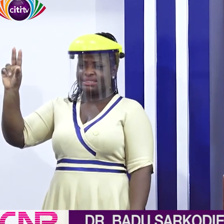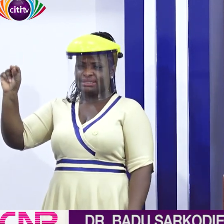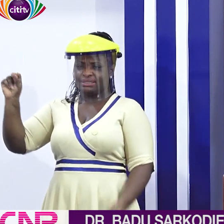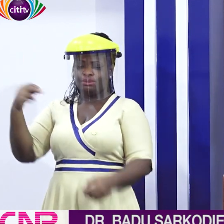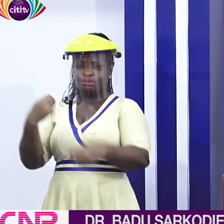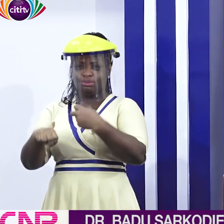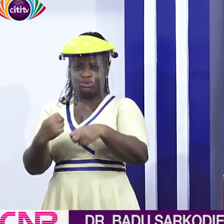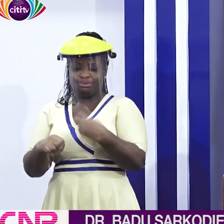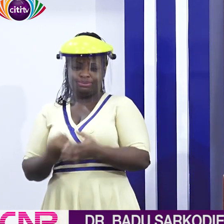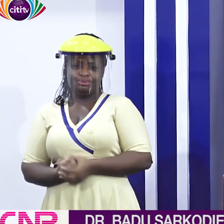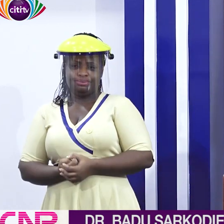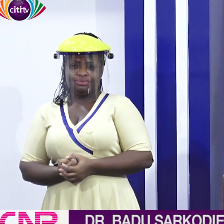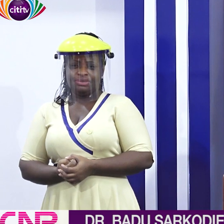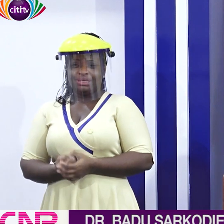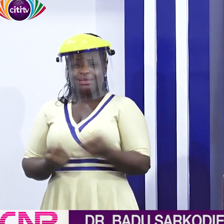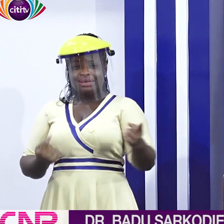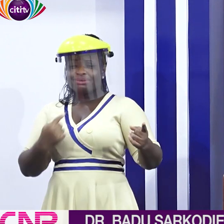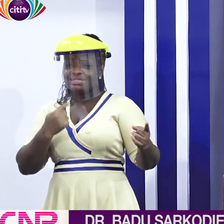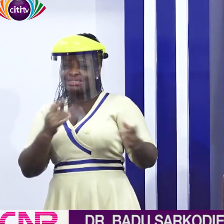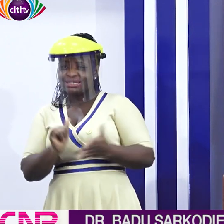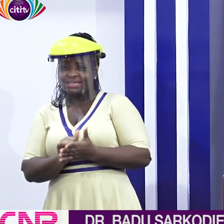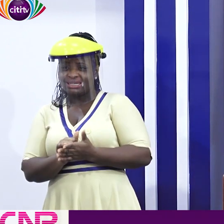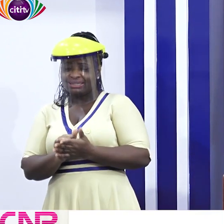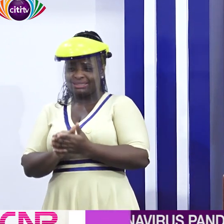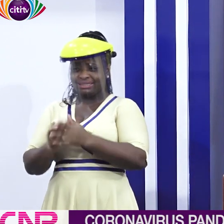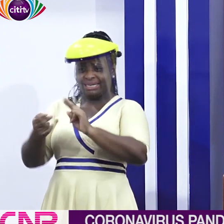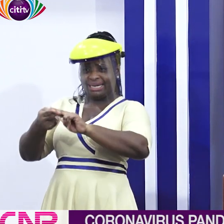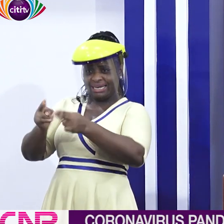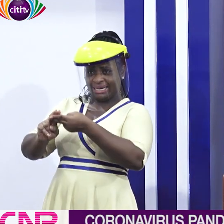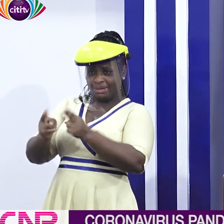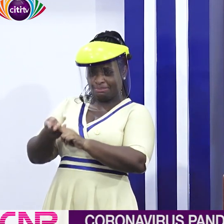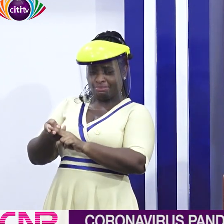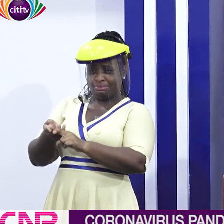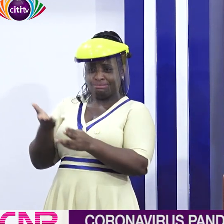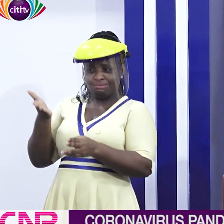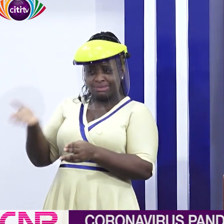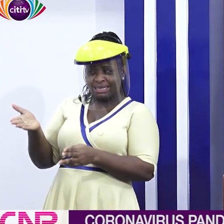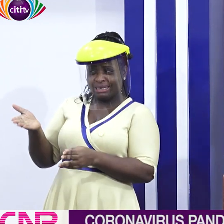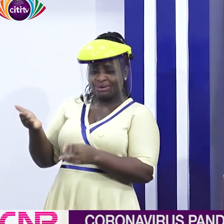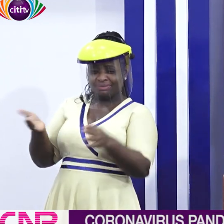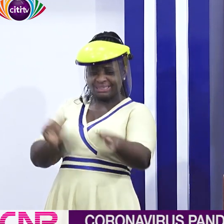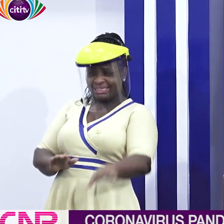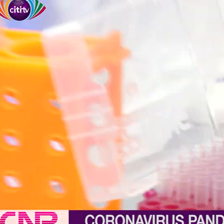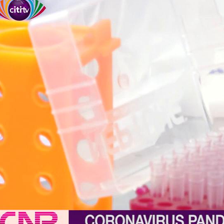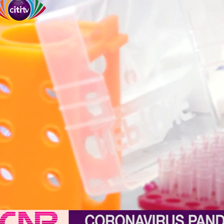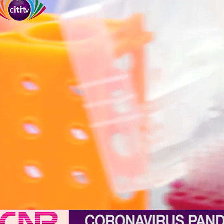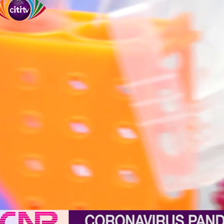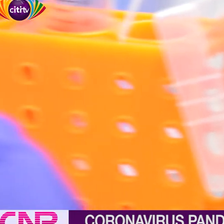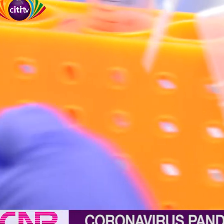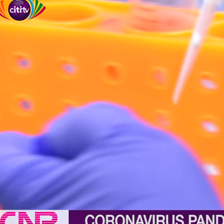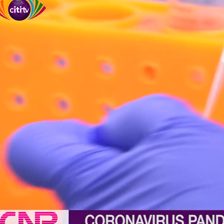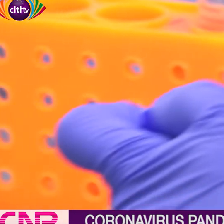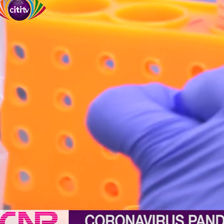possibility rate, which we term as the case mortality rate, stands at 0.43%.